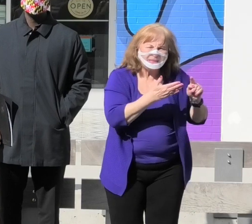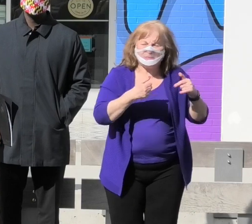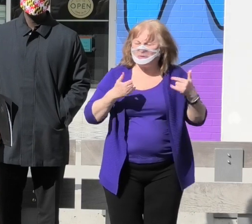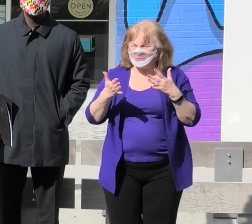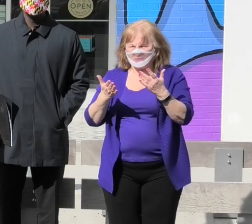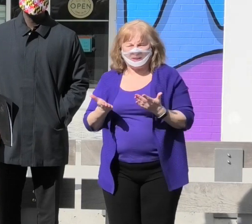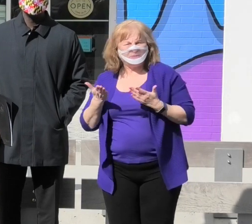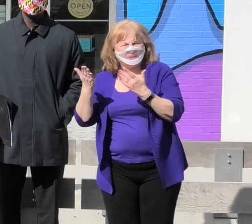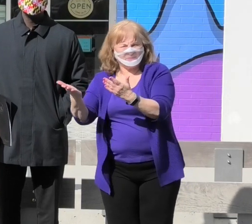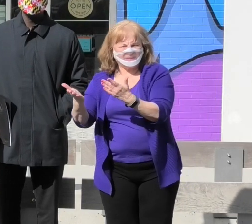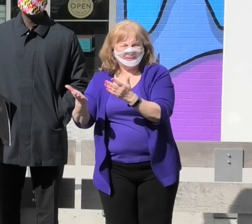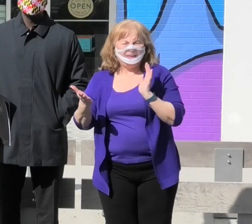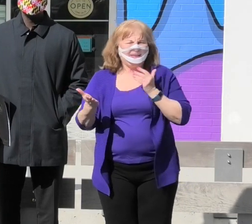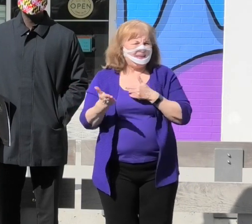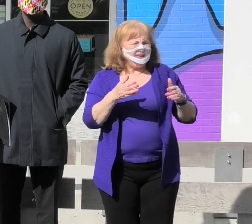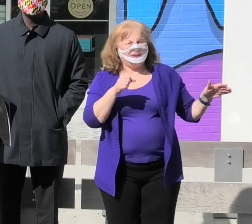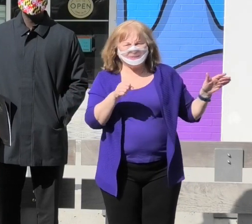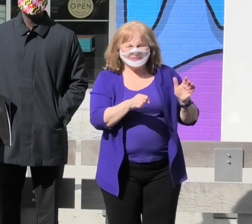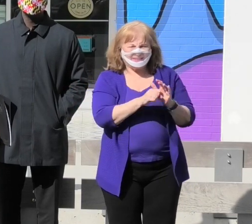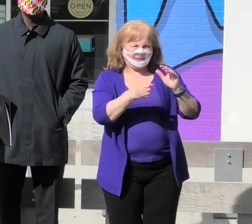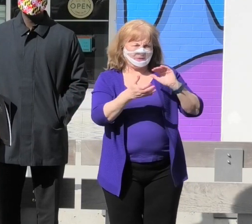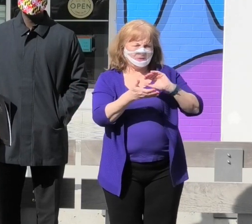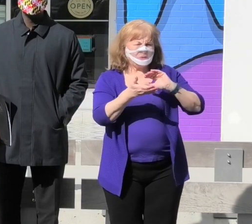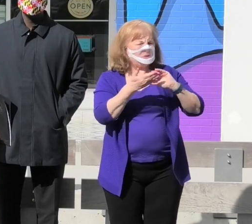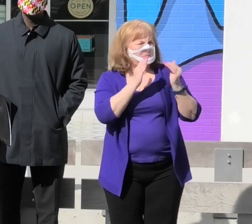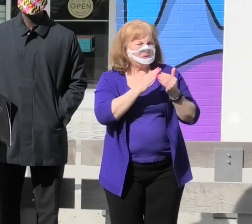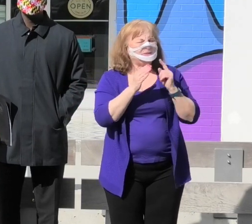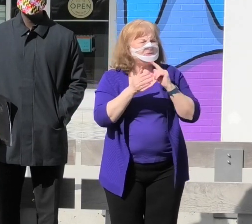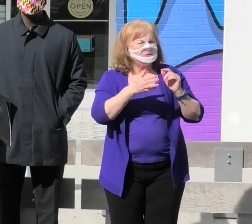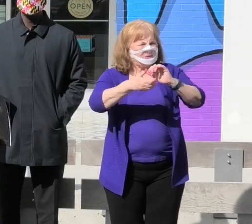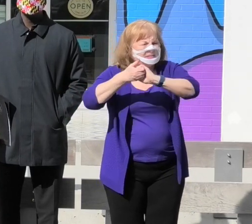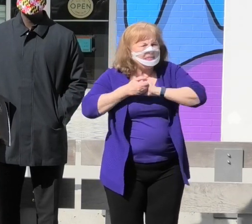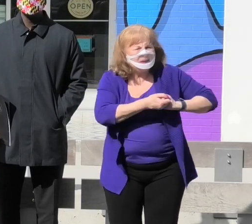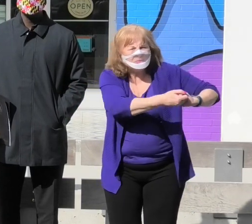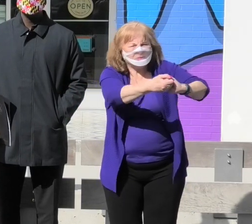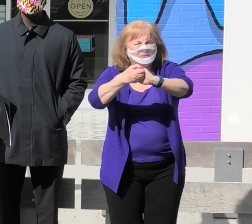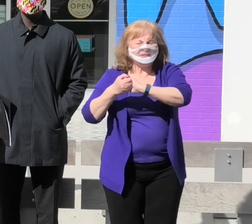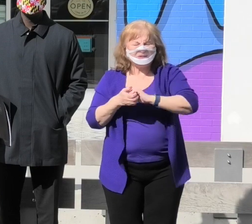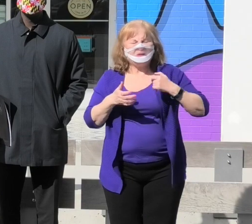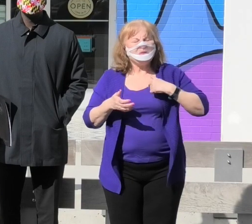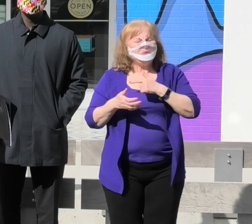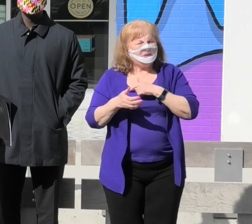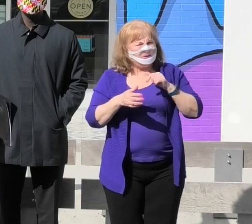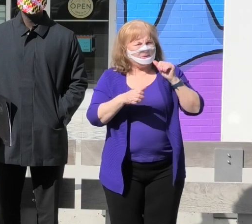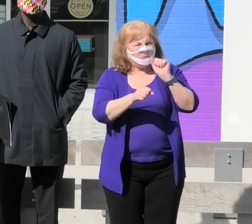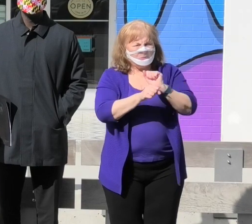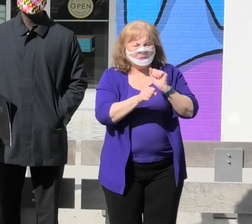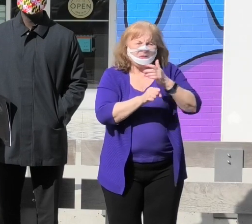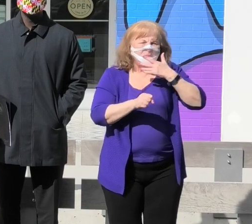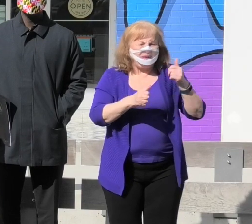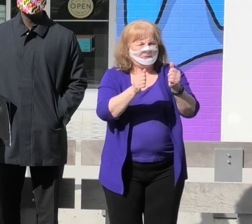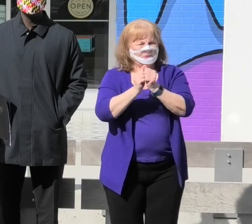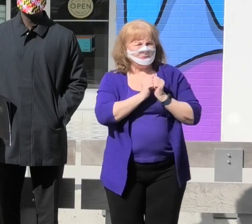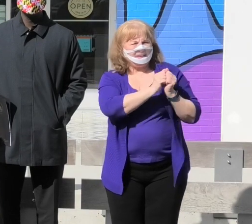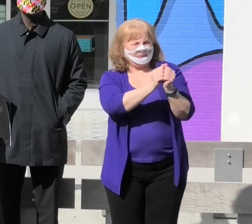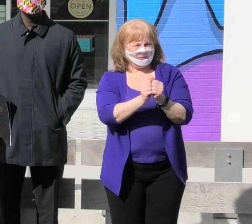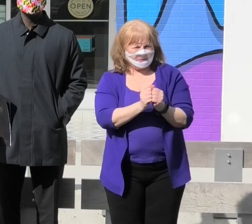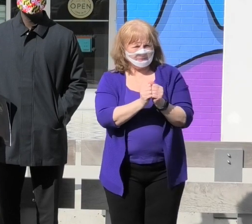recommendations, our entire community truly is a collaboration and we work better together